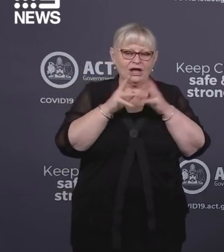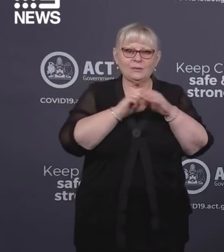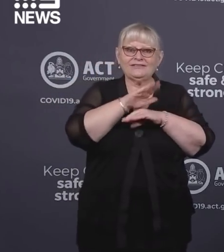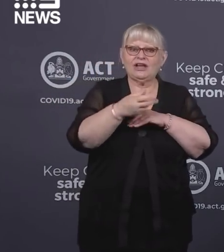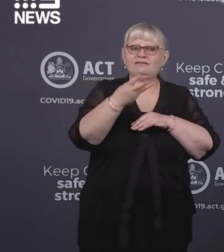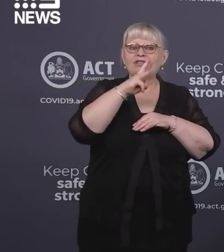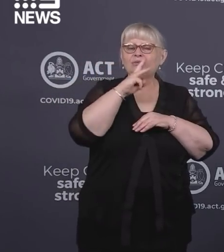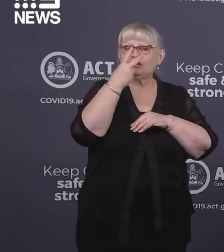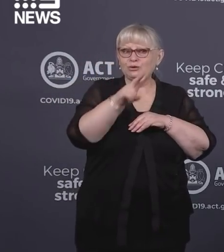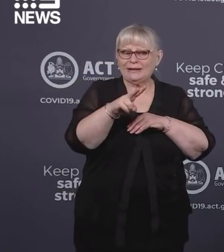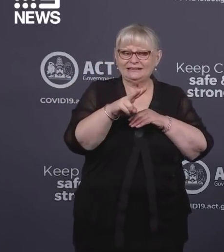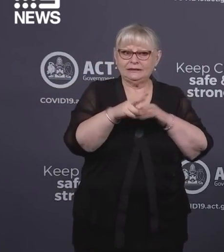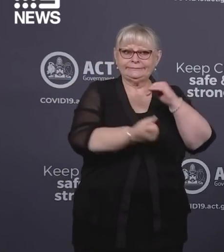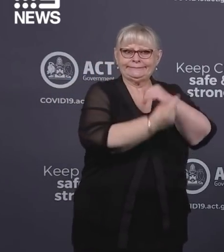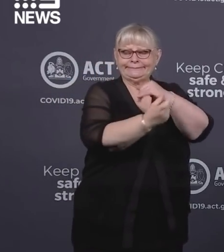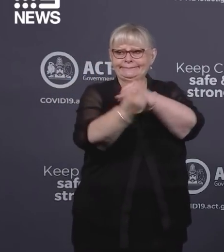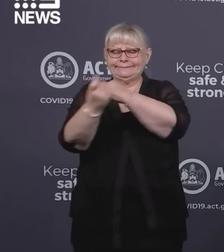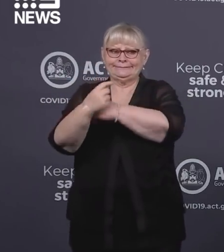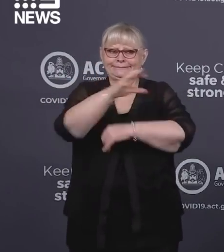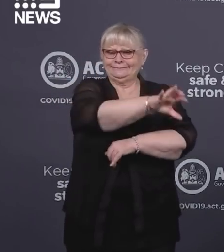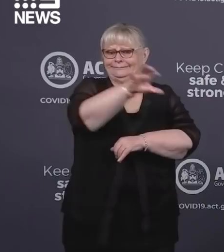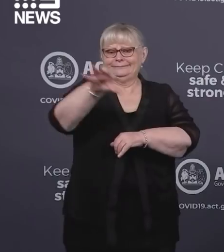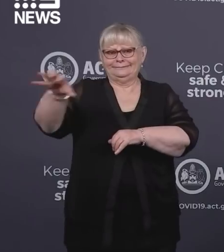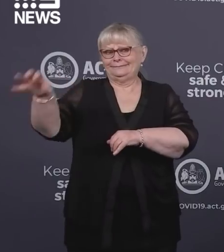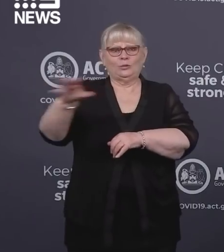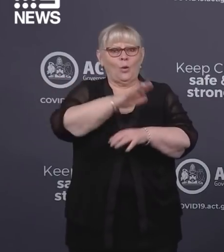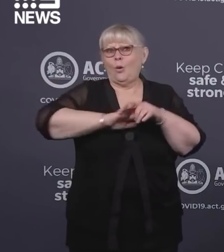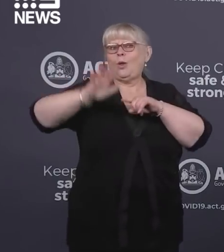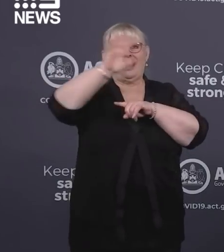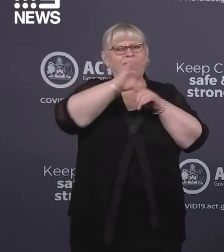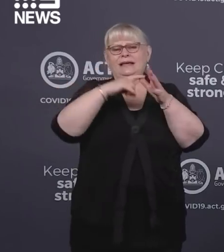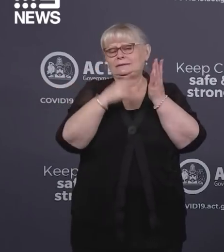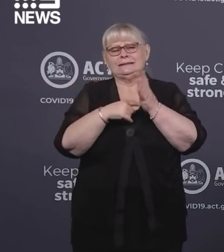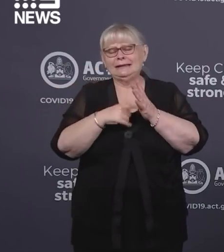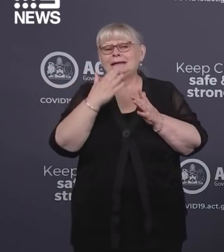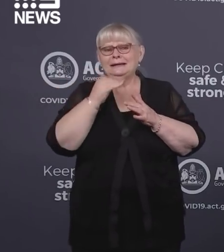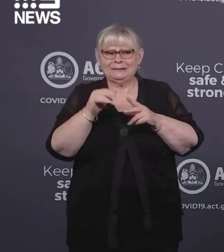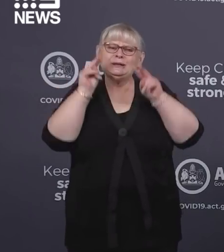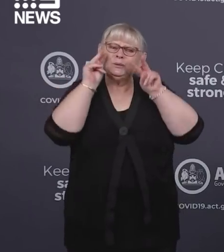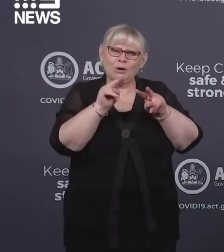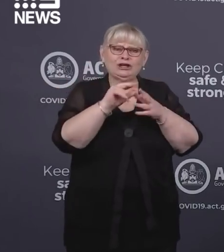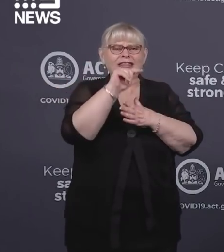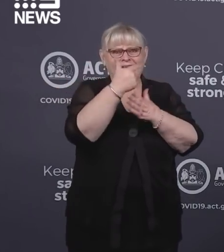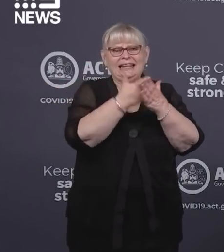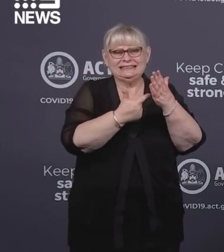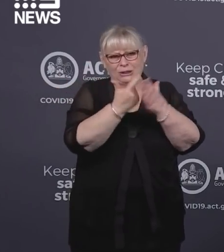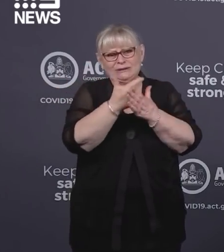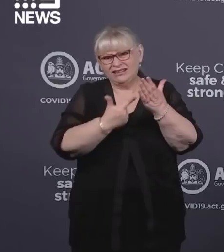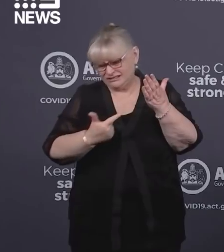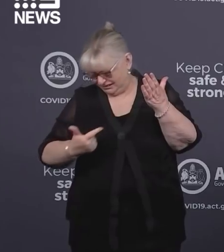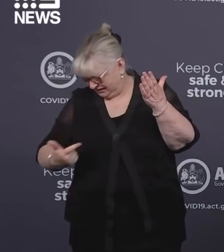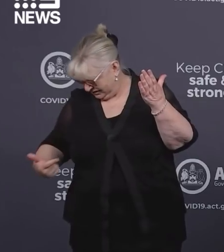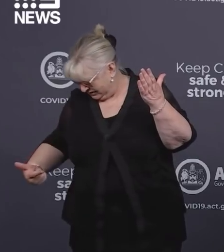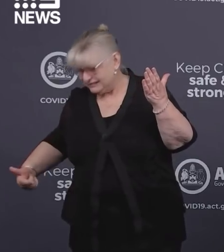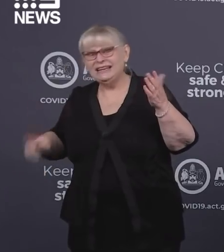320 exposure locations spread across the ACT, so please continue to stay up to date with those exposure locations.